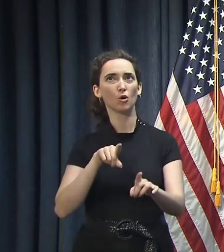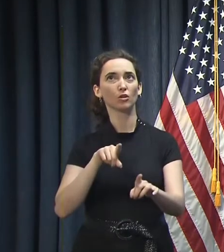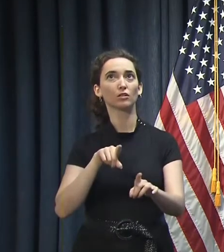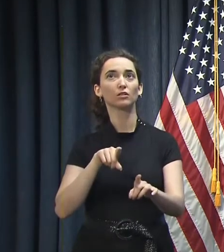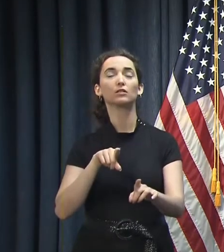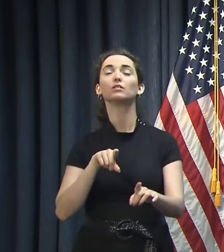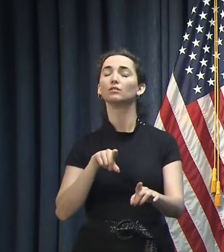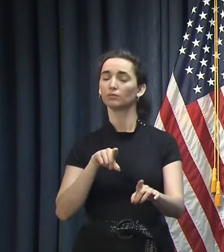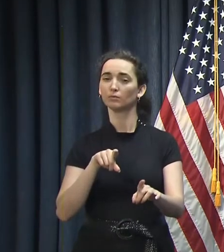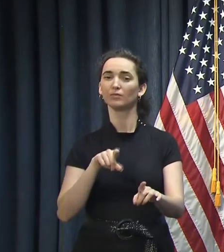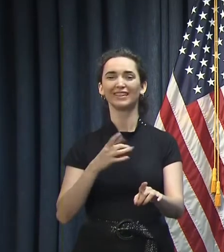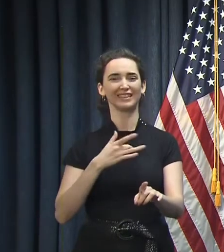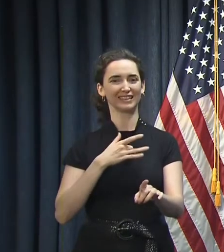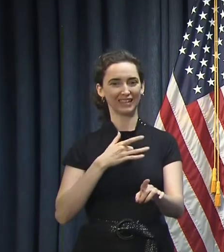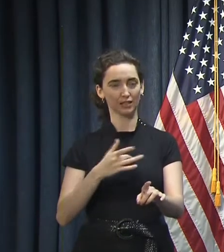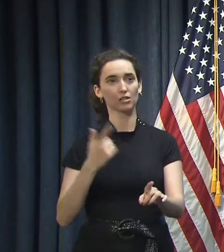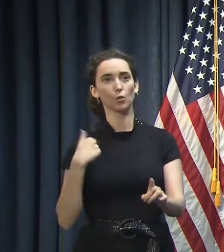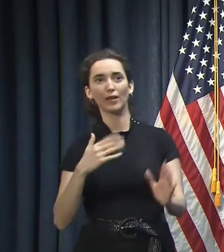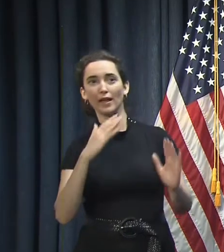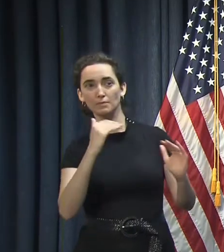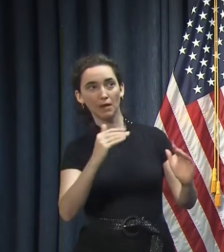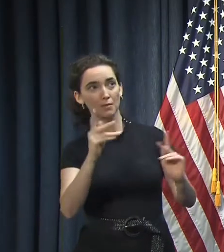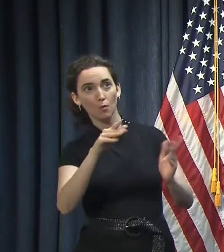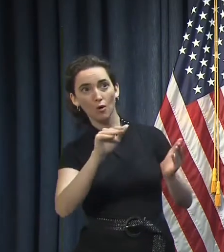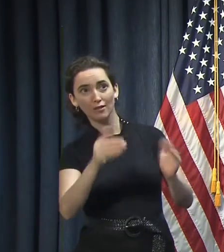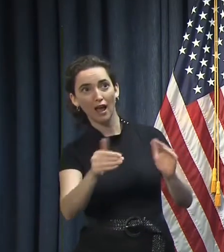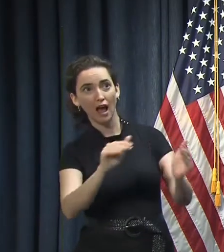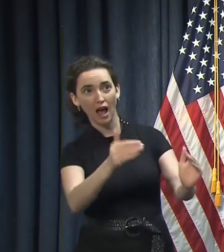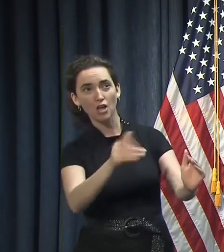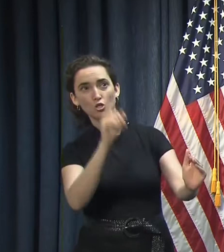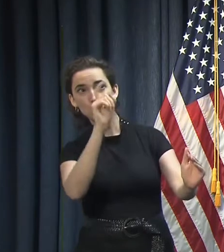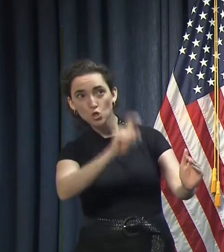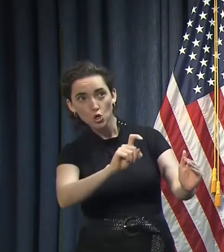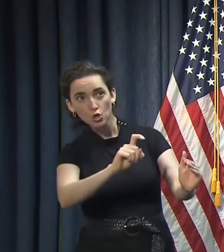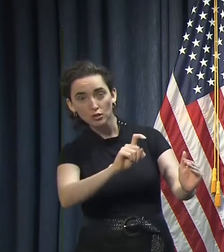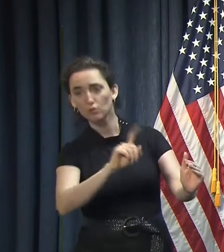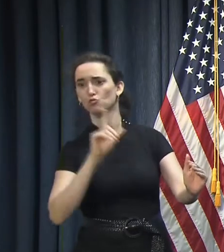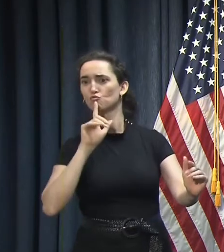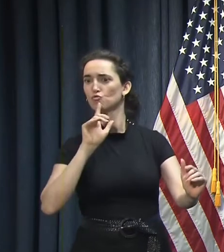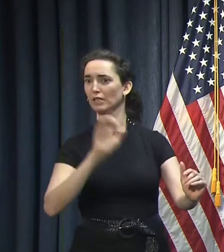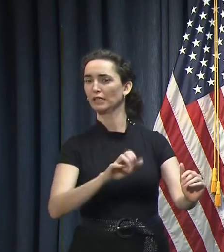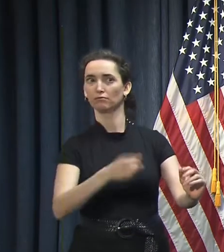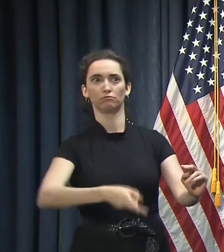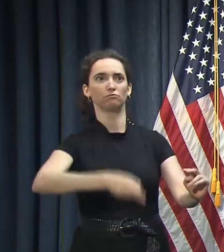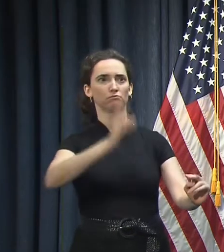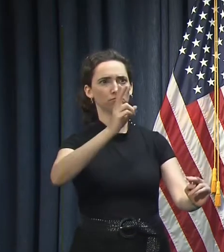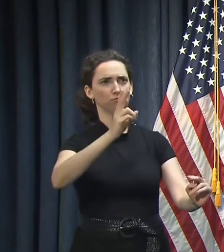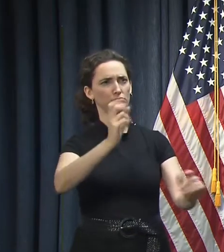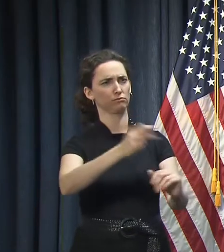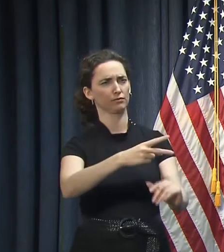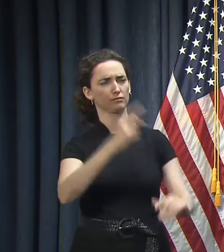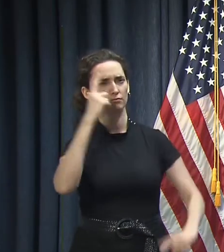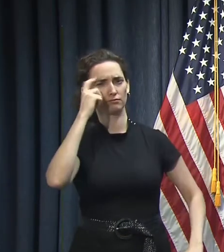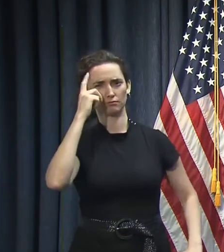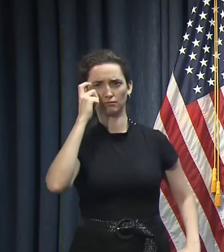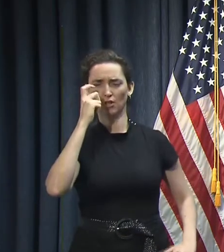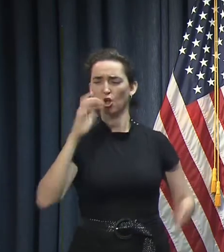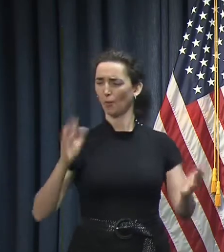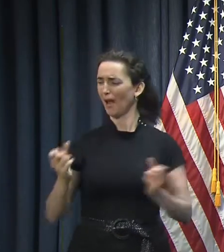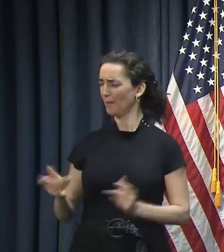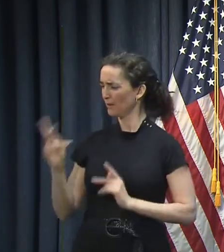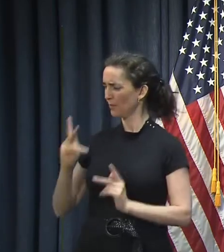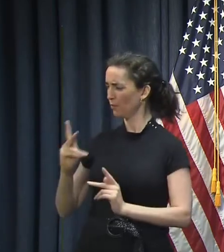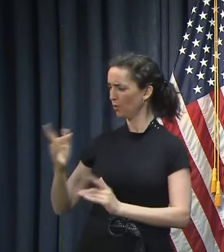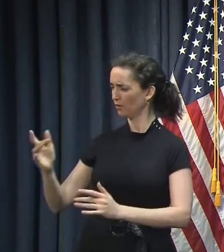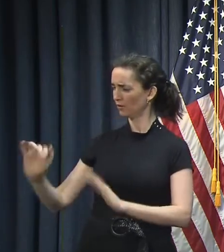than we would expect it to be, given the number of cases that we have and the rate of